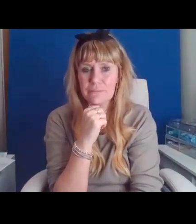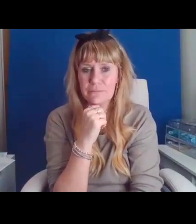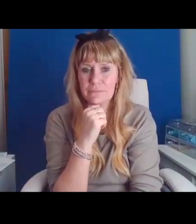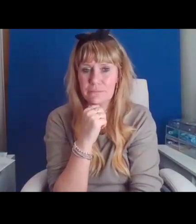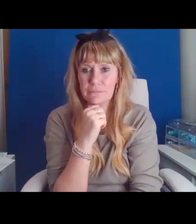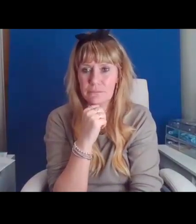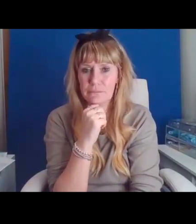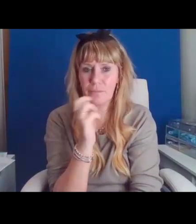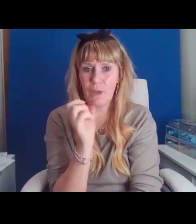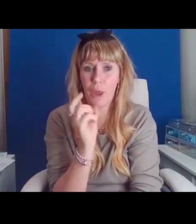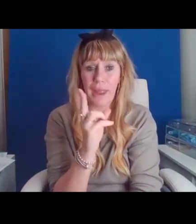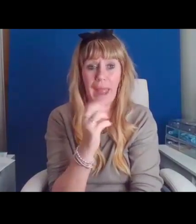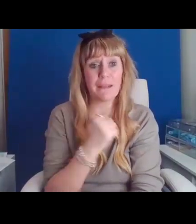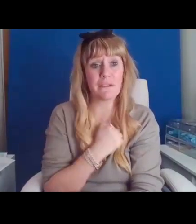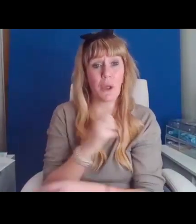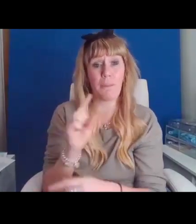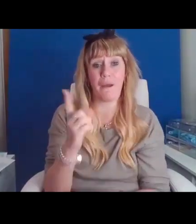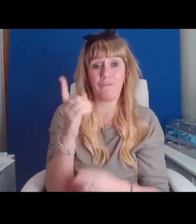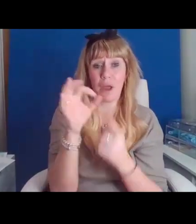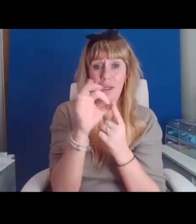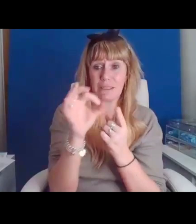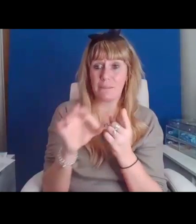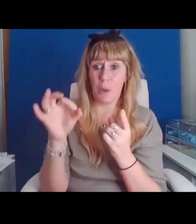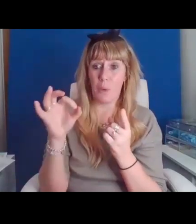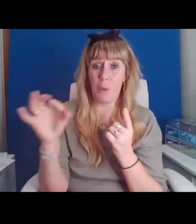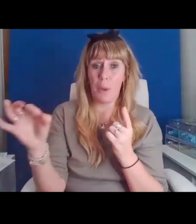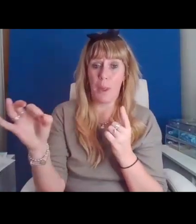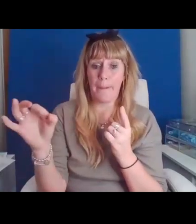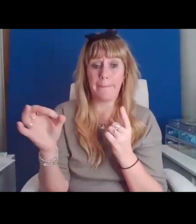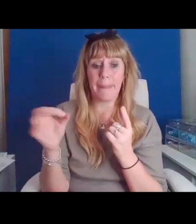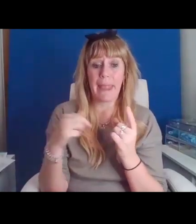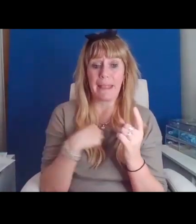The first poem is called I Come From a Body.